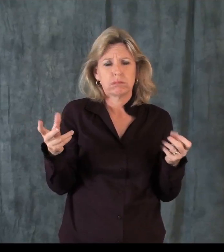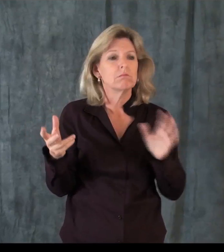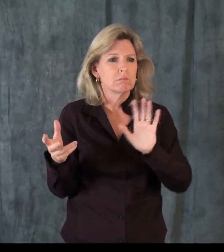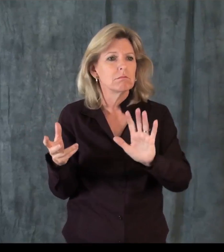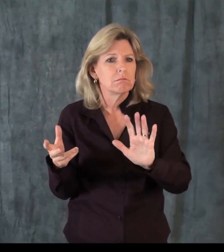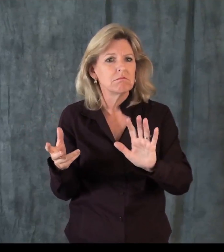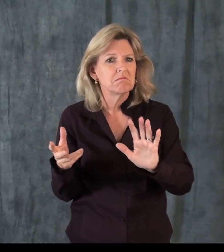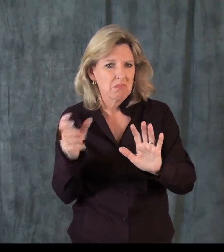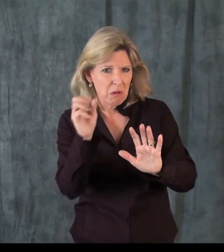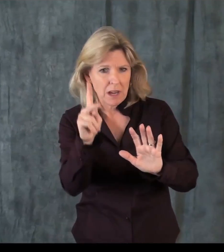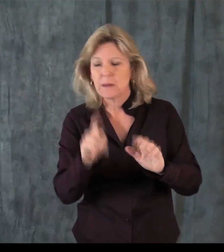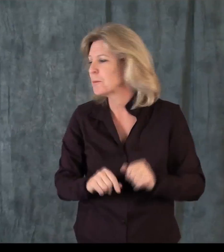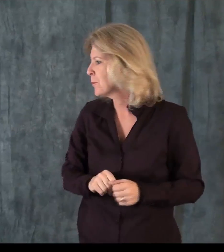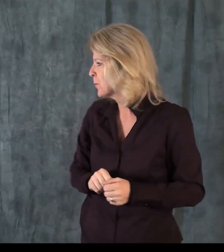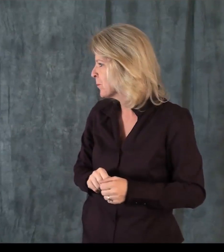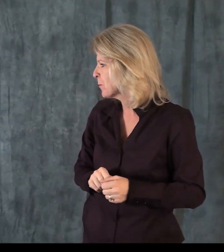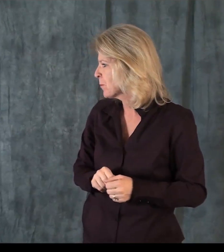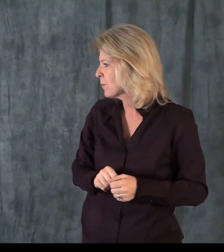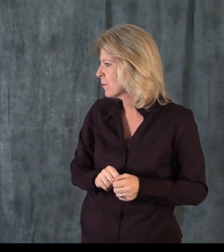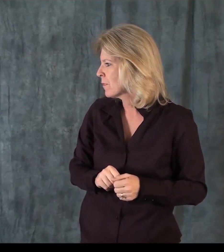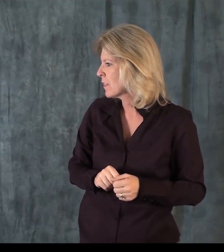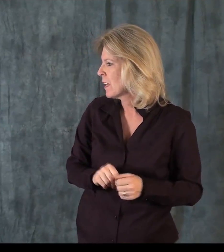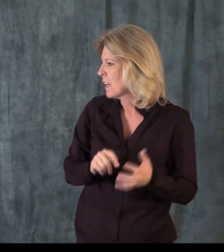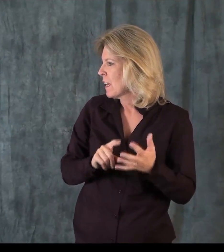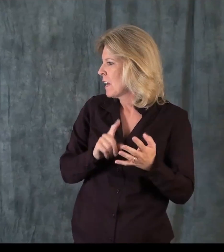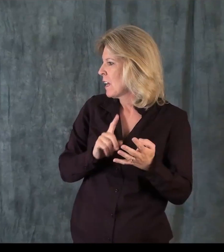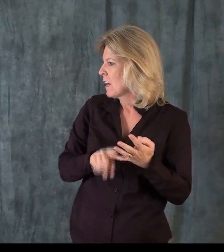interpreter brought in. So that was another one of our stipulations.